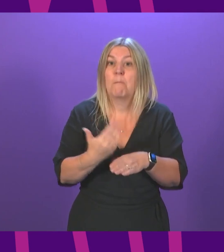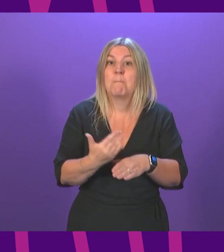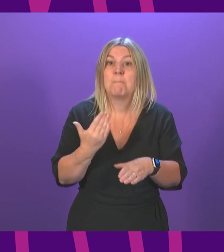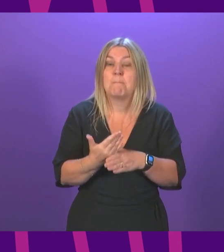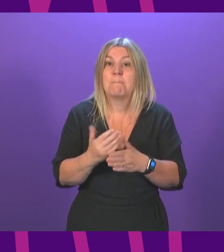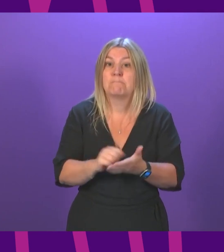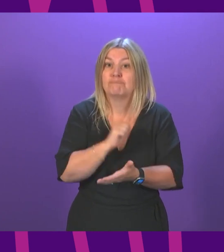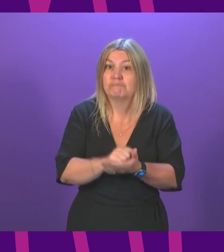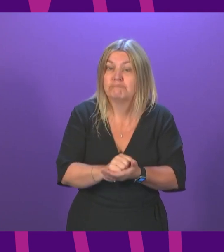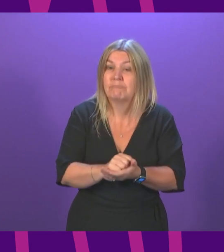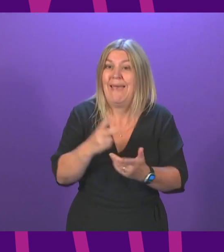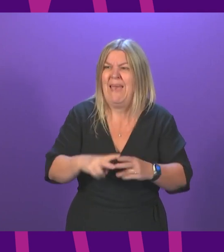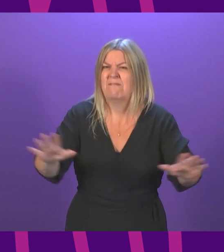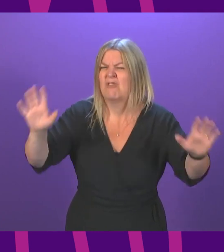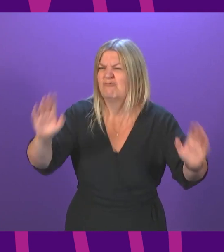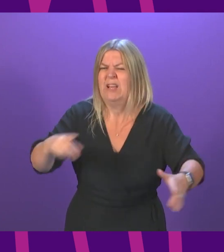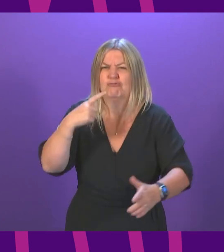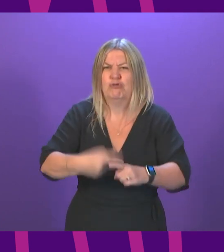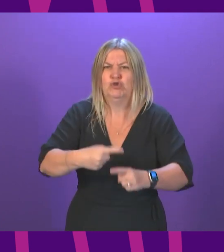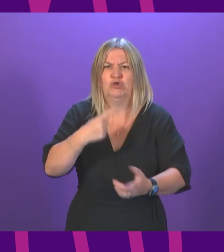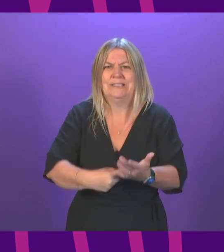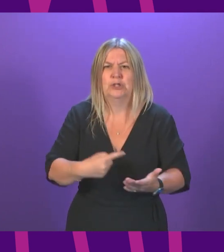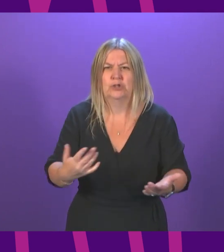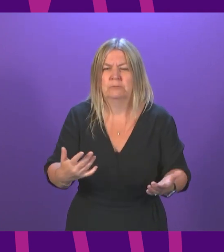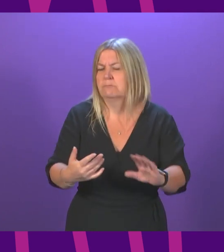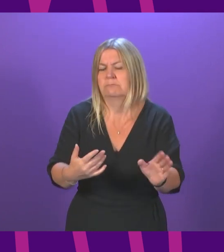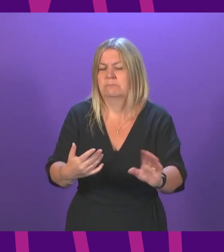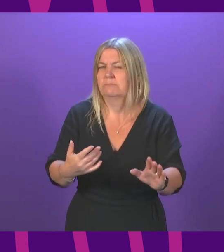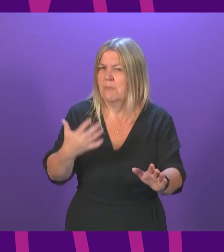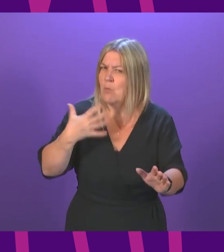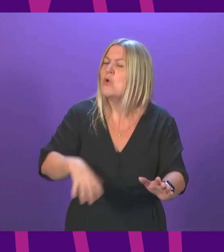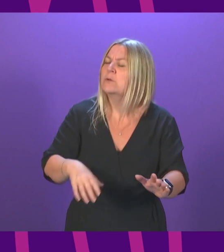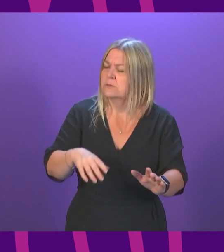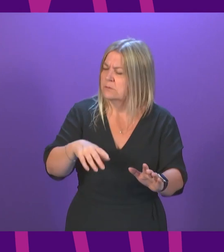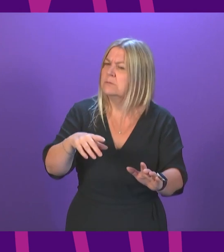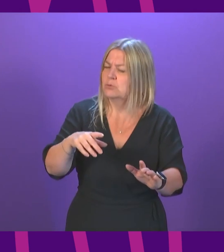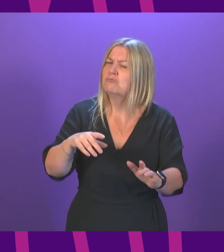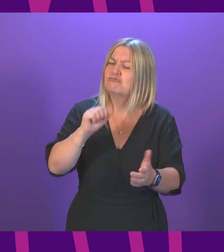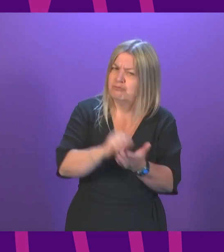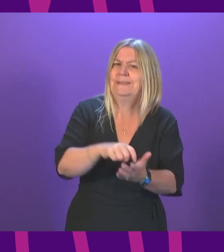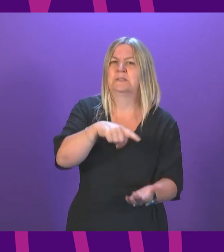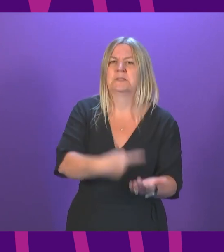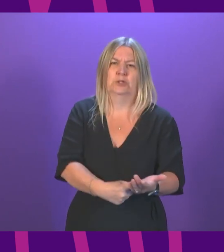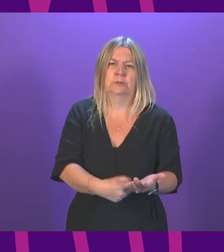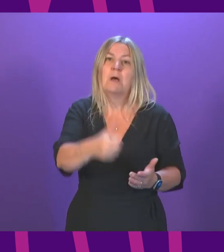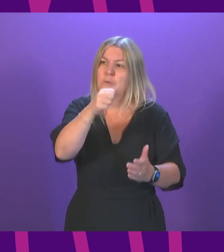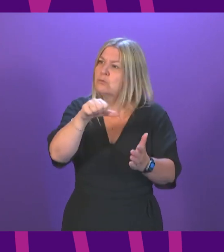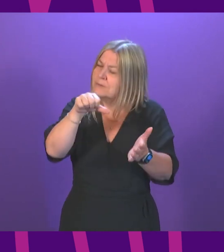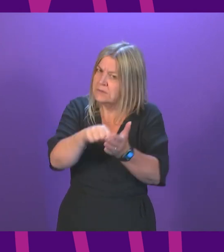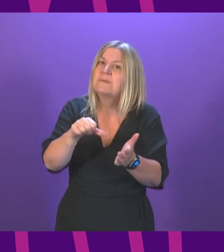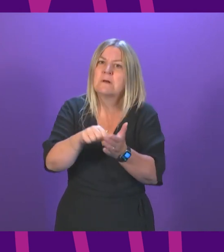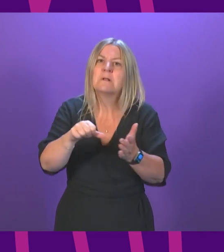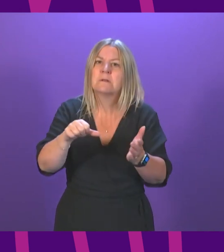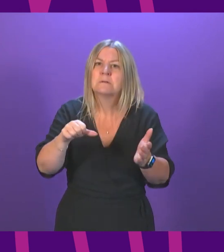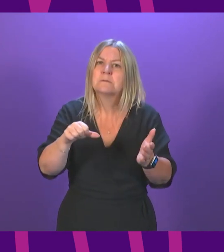rushing decisions that will make the situation worse. I do my job properly, no matter how difficult these decisions are, by trying to get us safely